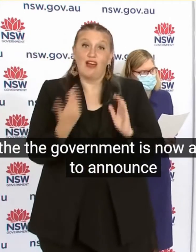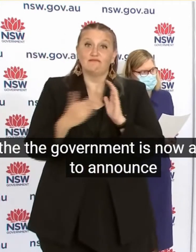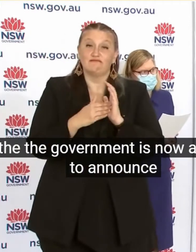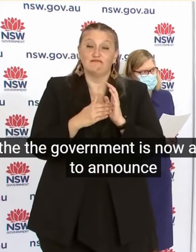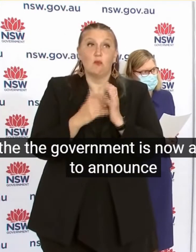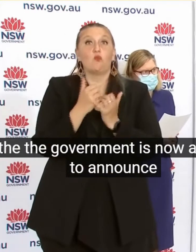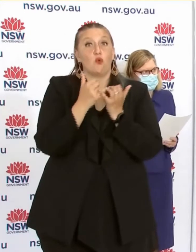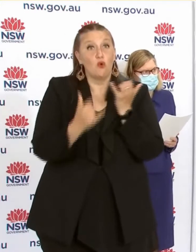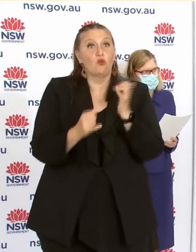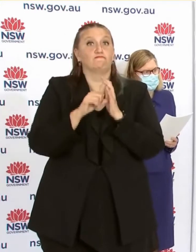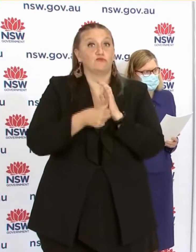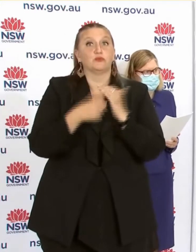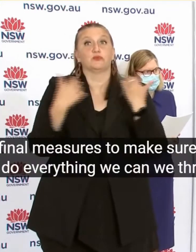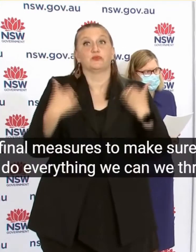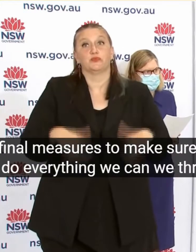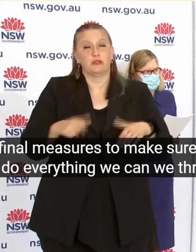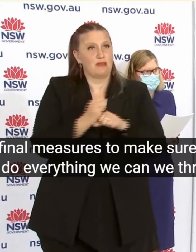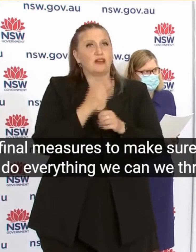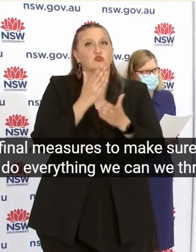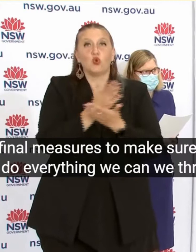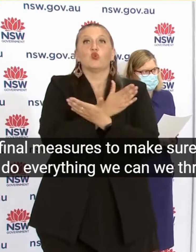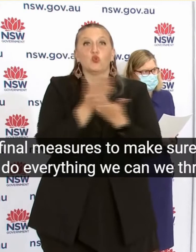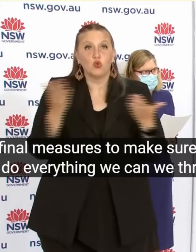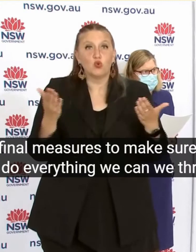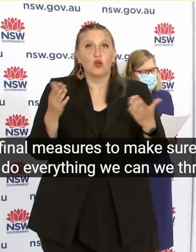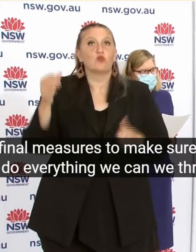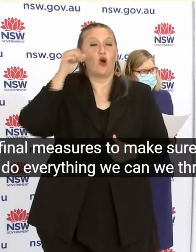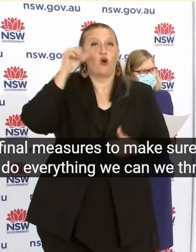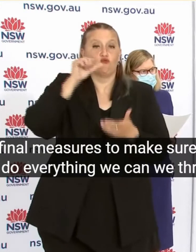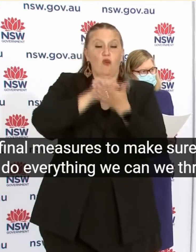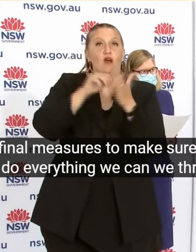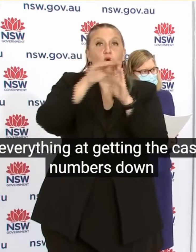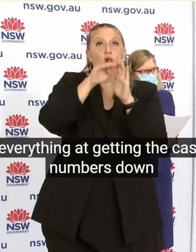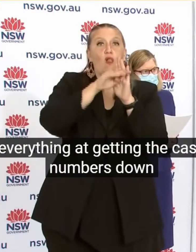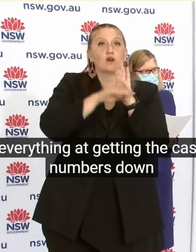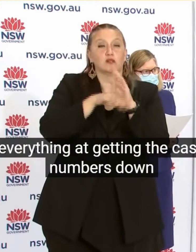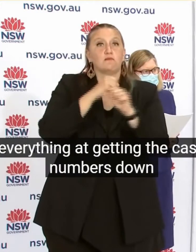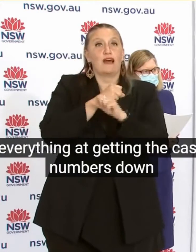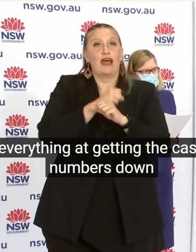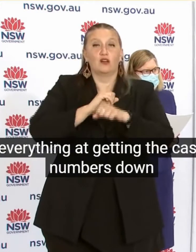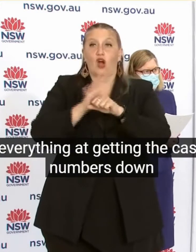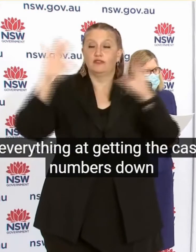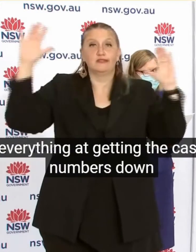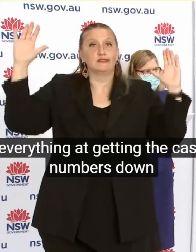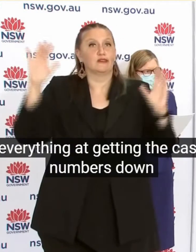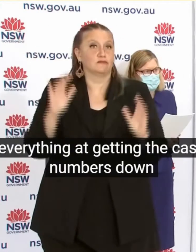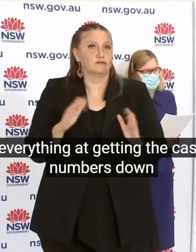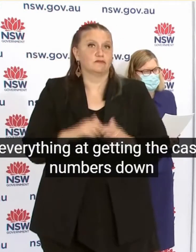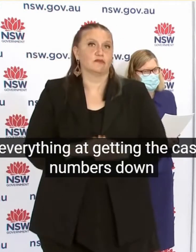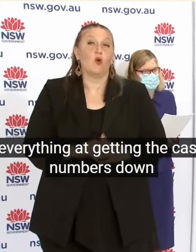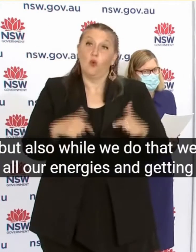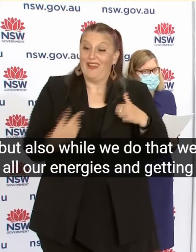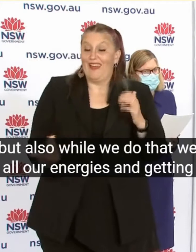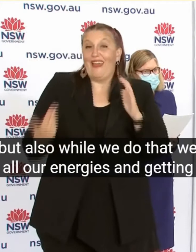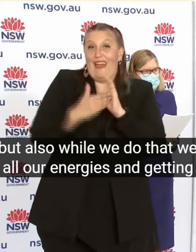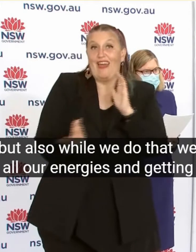To make sure we do everything we can We throw everything at getting the case numbers down But also, while we do that We put all our